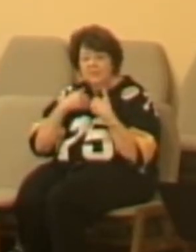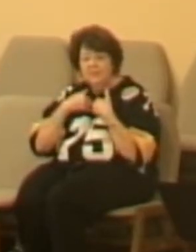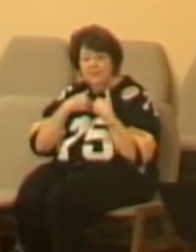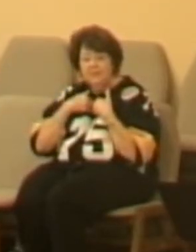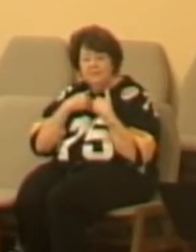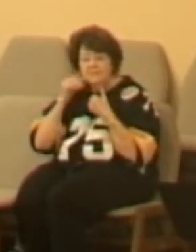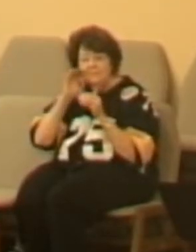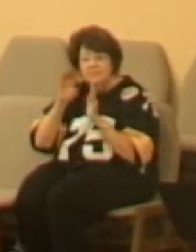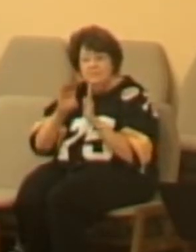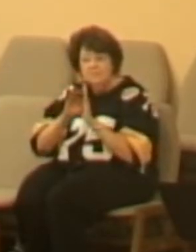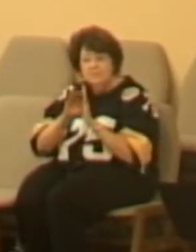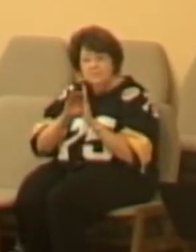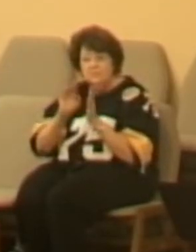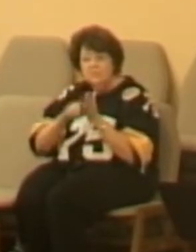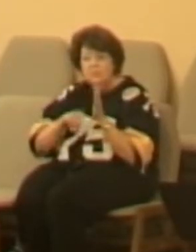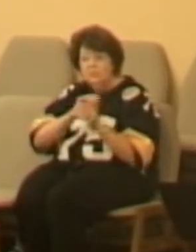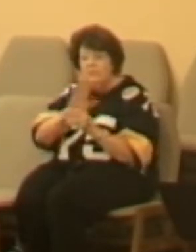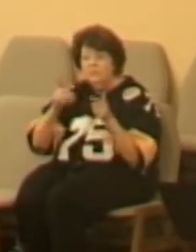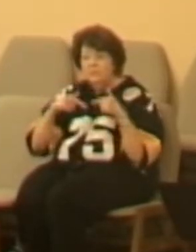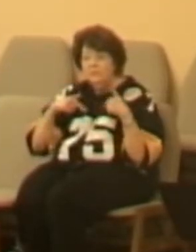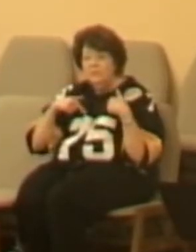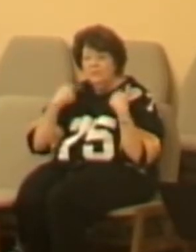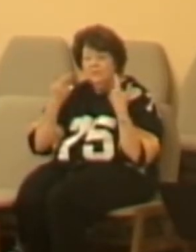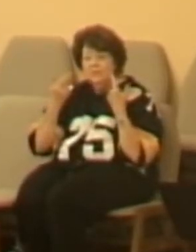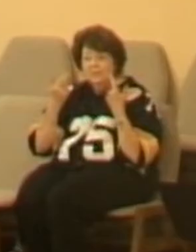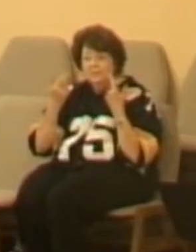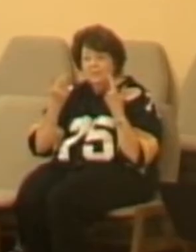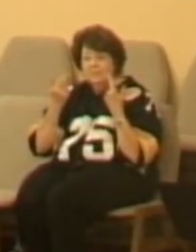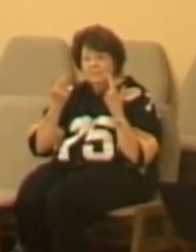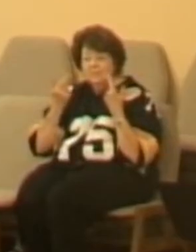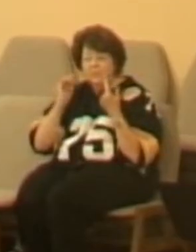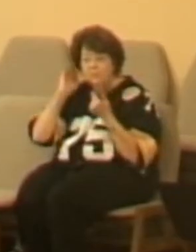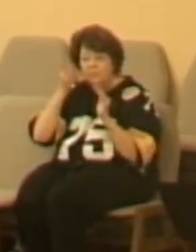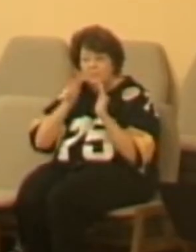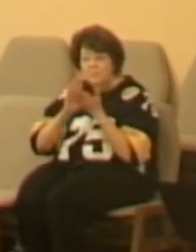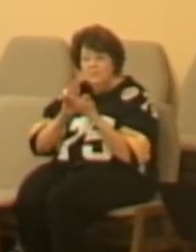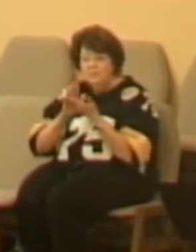of what your life can be, fully surrendered to Jesus Christ. Woo!